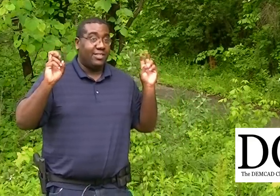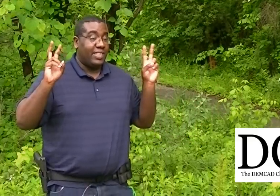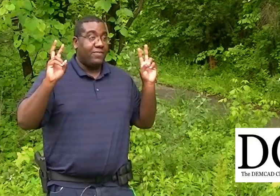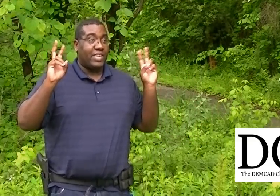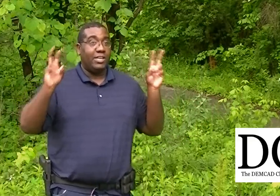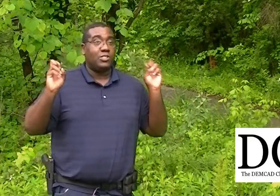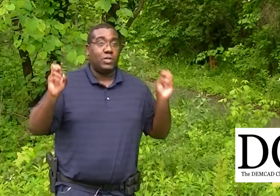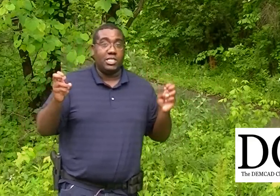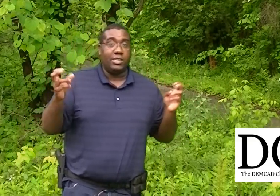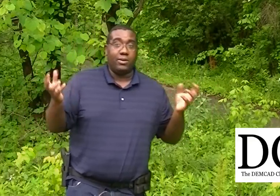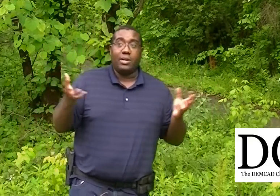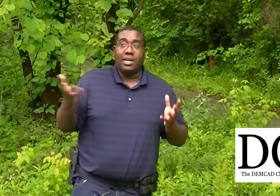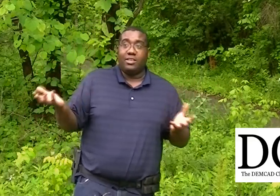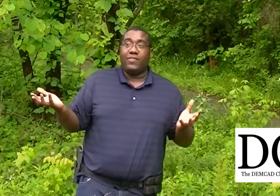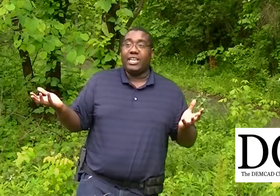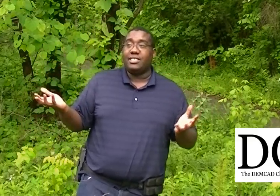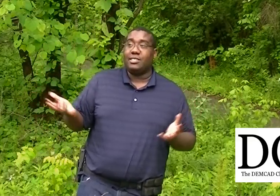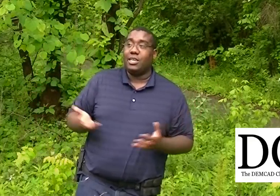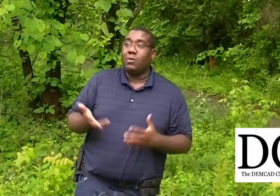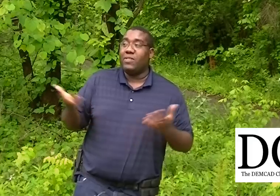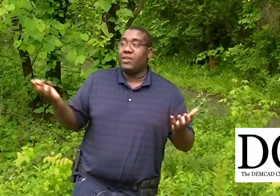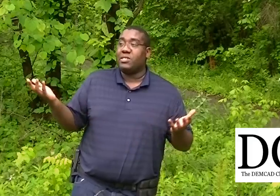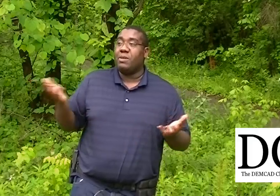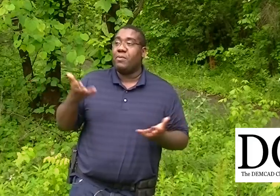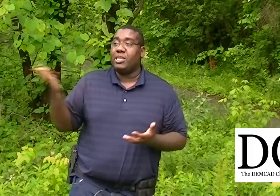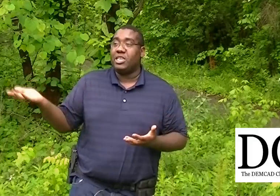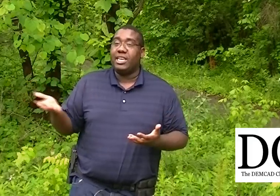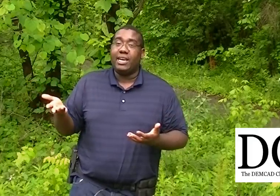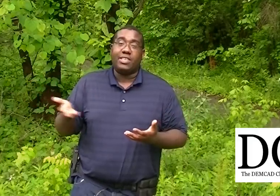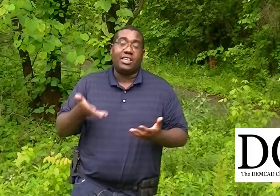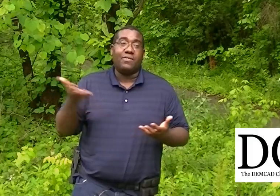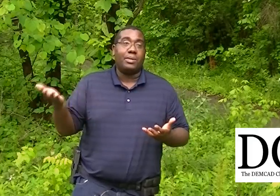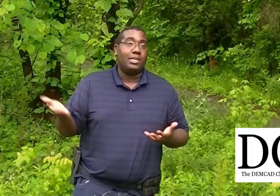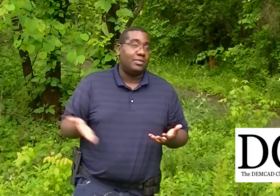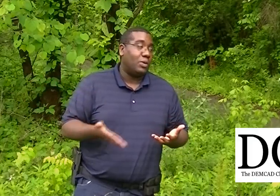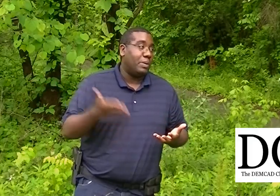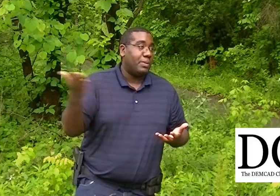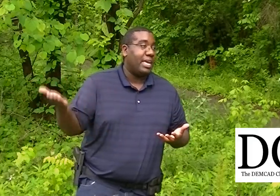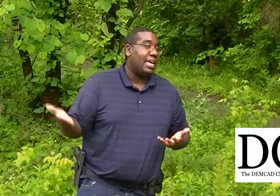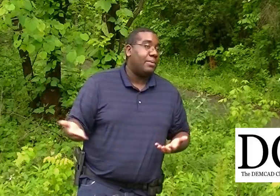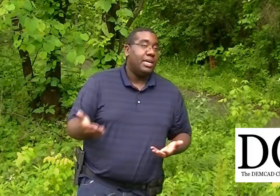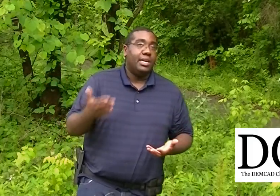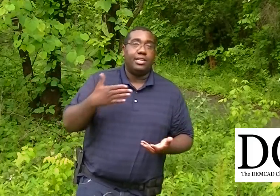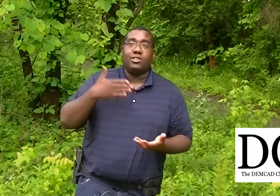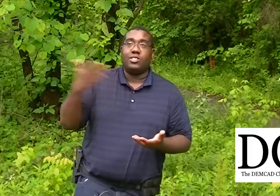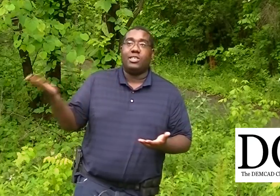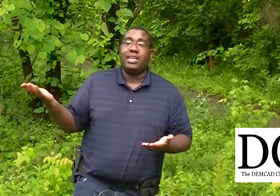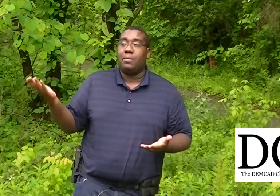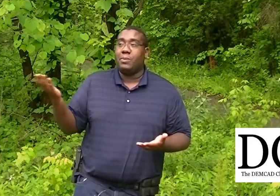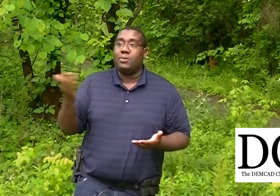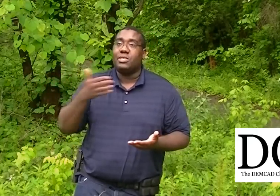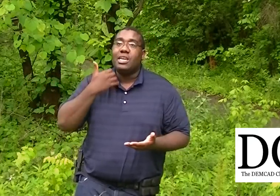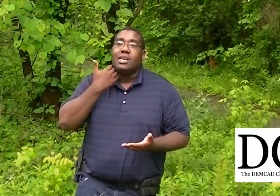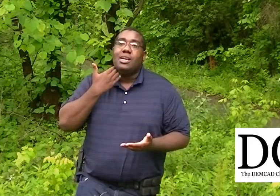-theft kill switch in their devices. You know, I wonder if there's some information getting out that the government doesn't want people to have and they start shutting down people's